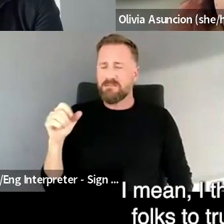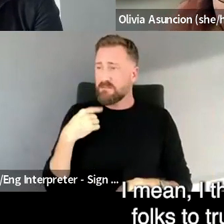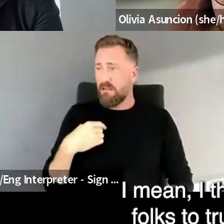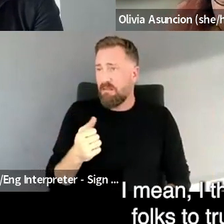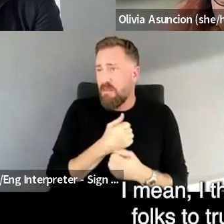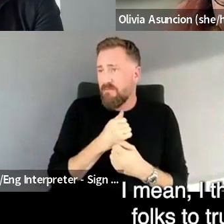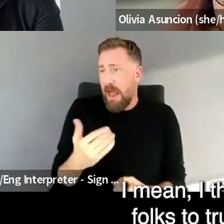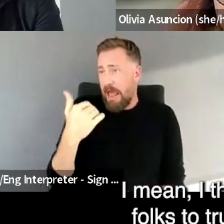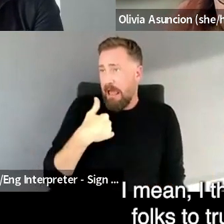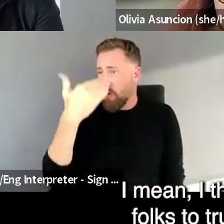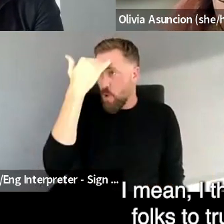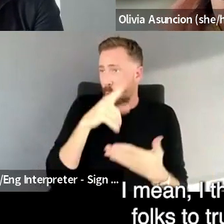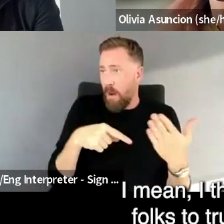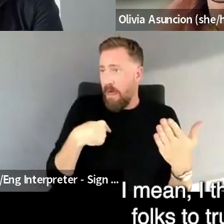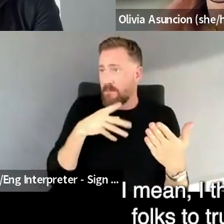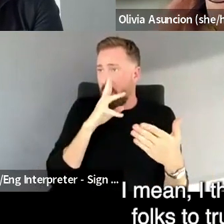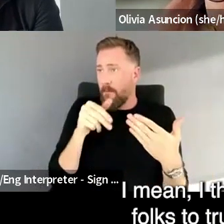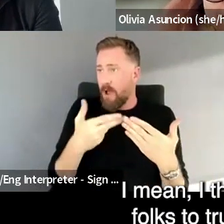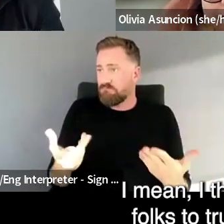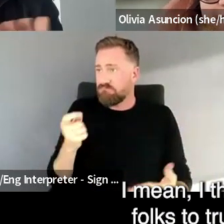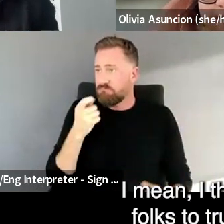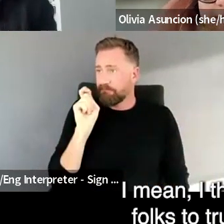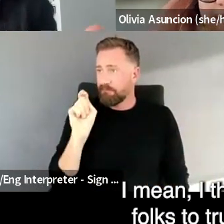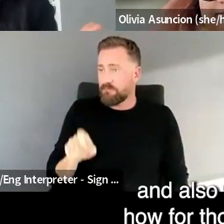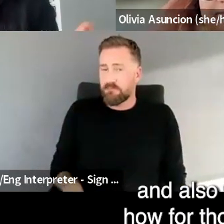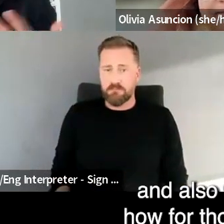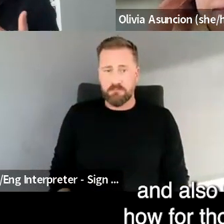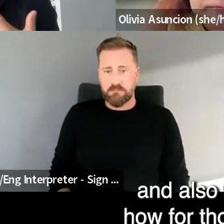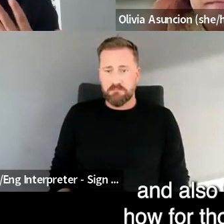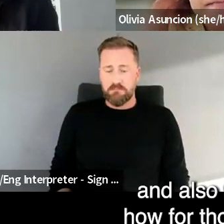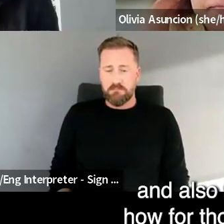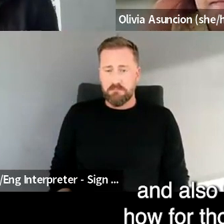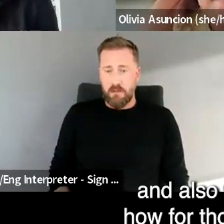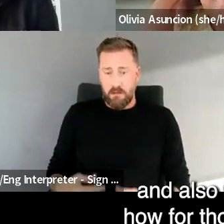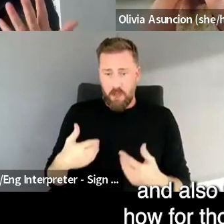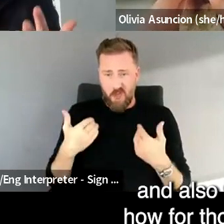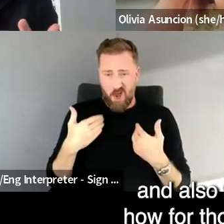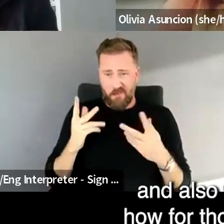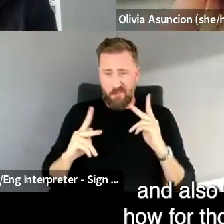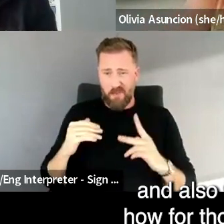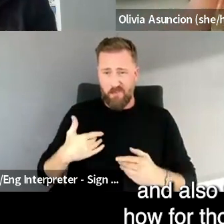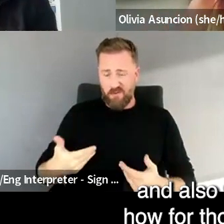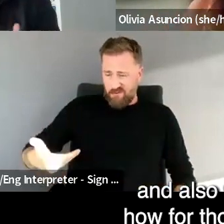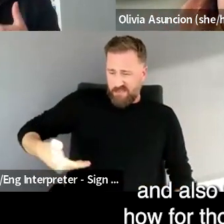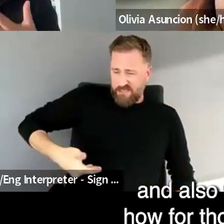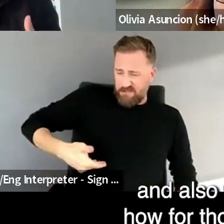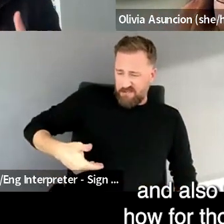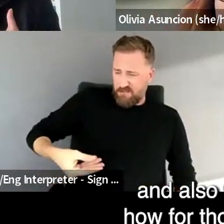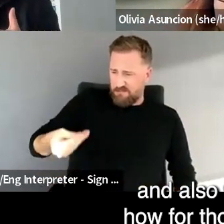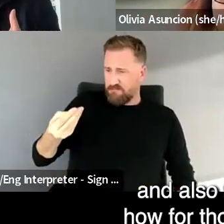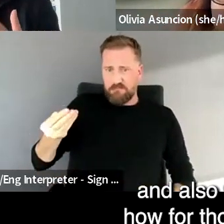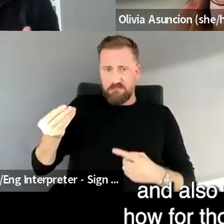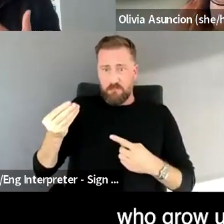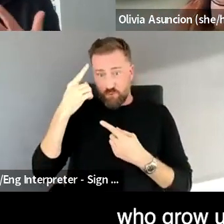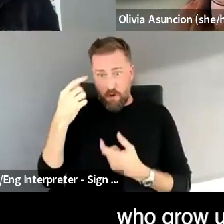about. I mean, I think trust, having young folks to trust their instincts and also to, to acknowledge how, for those,